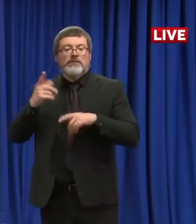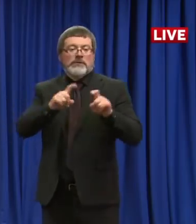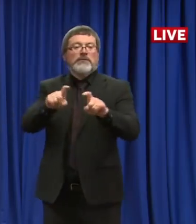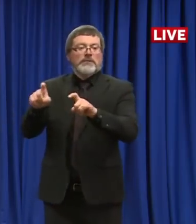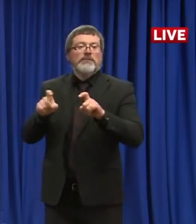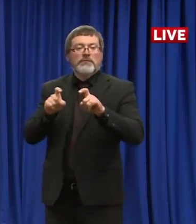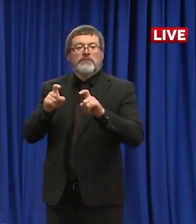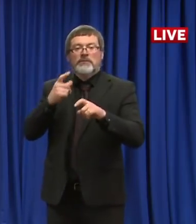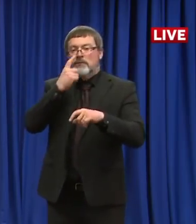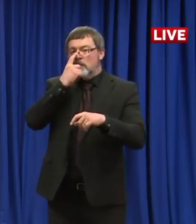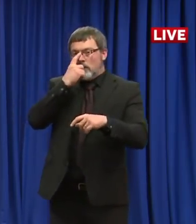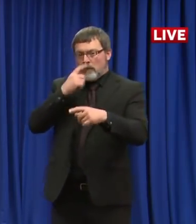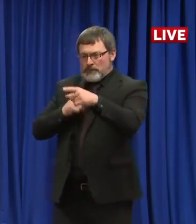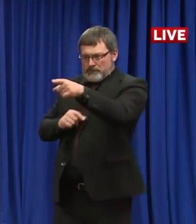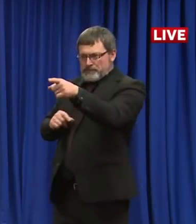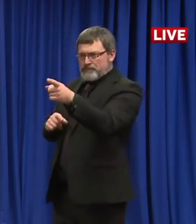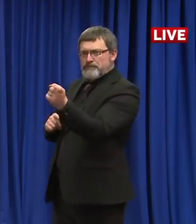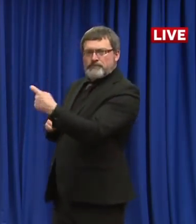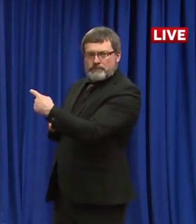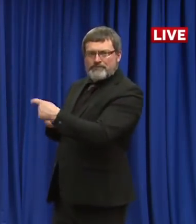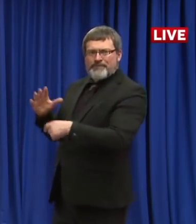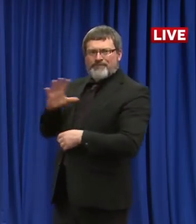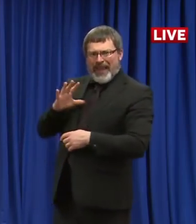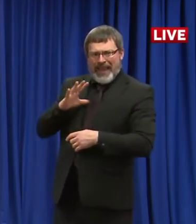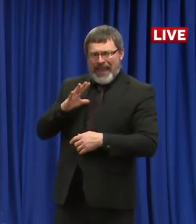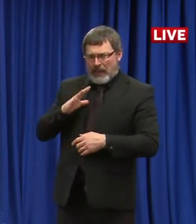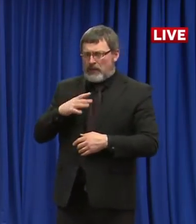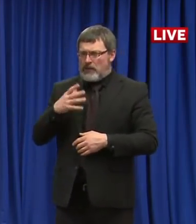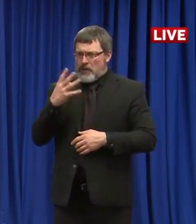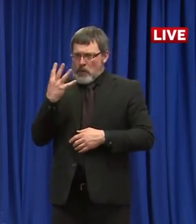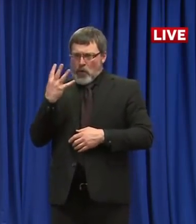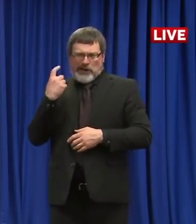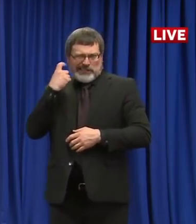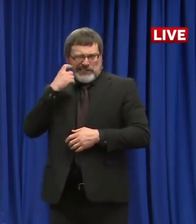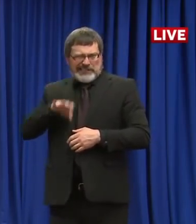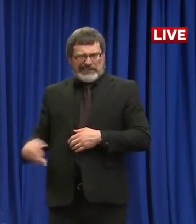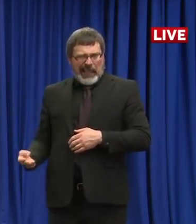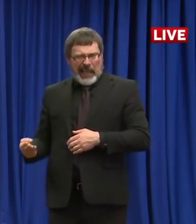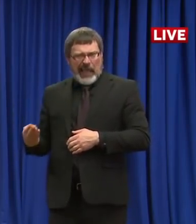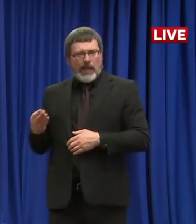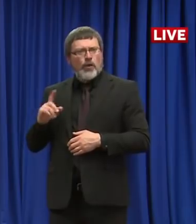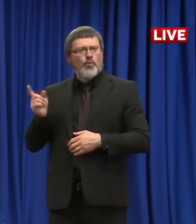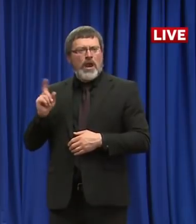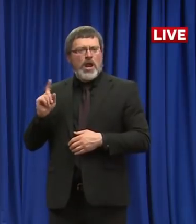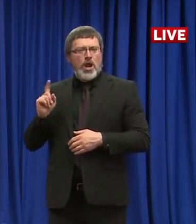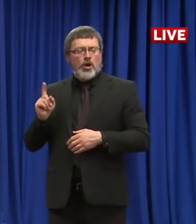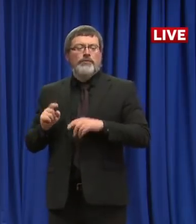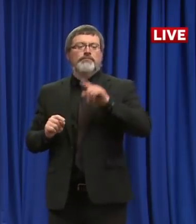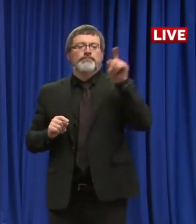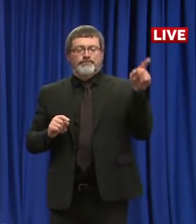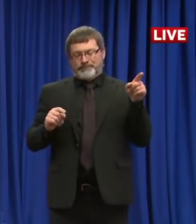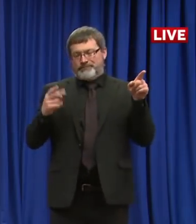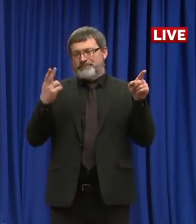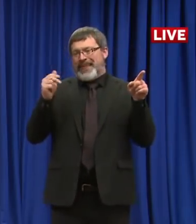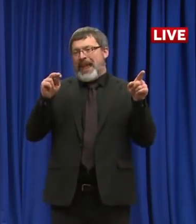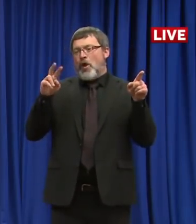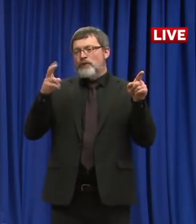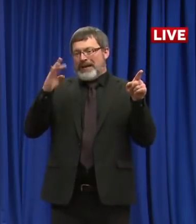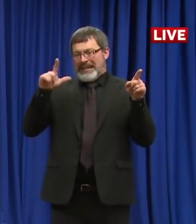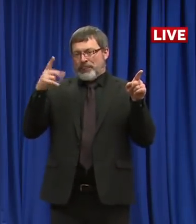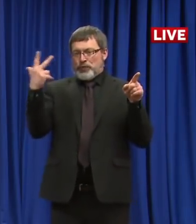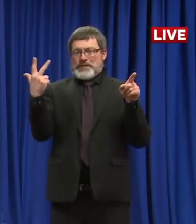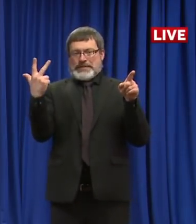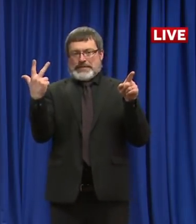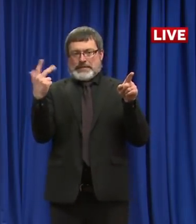with? Three of them were at the Hanover Hill Health Care Center and one of them was at Huntington Place. And those are confirmed as of today.